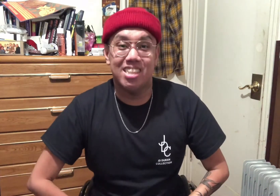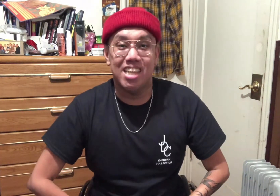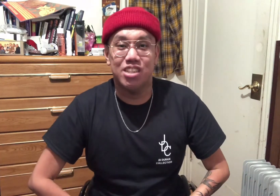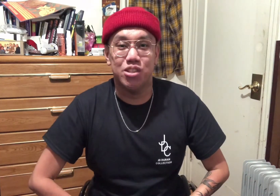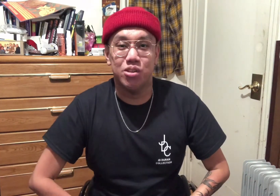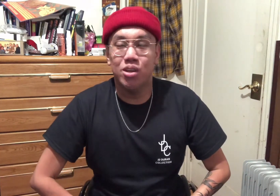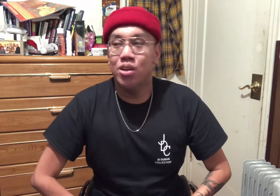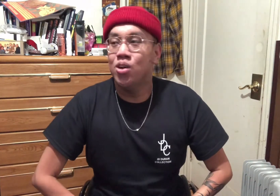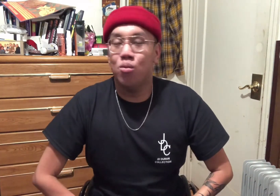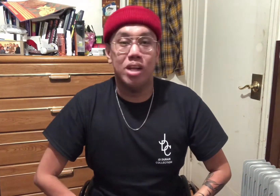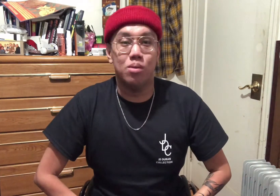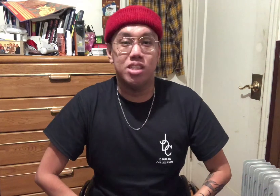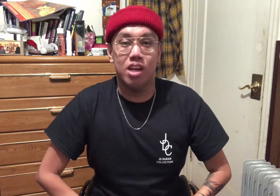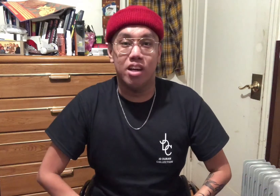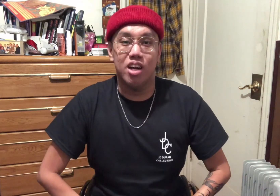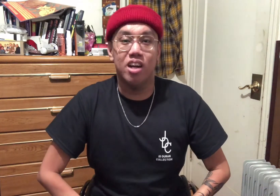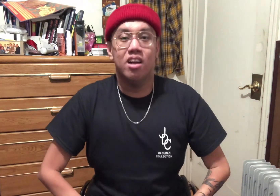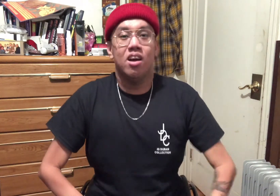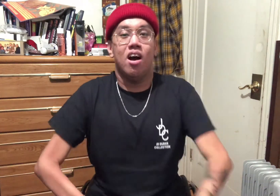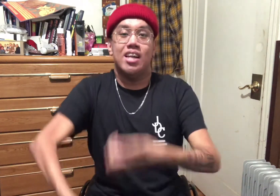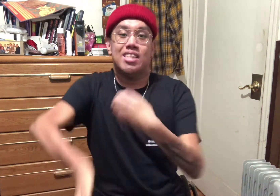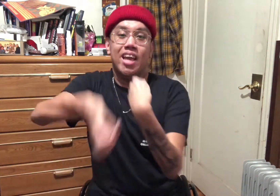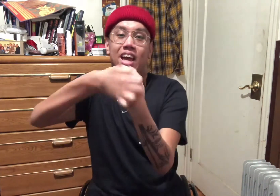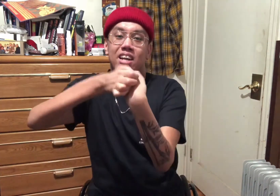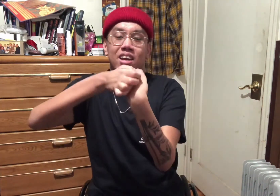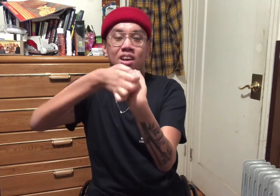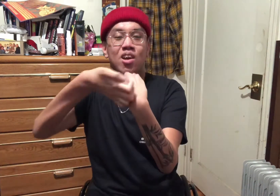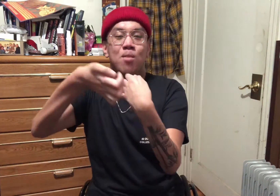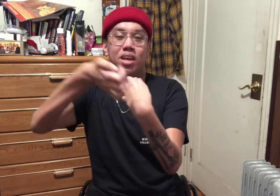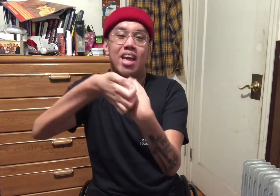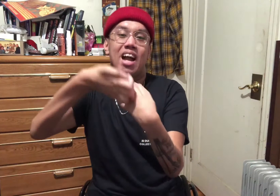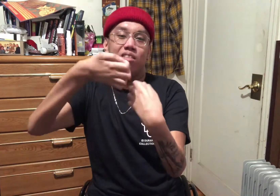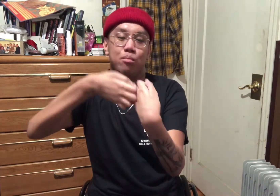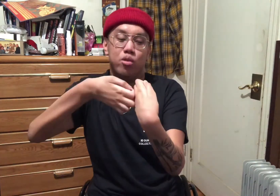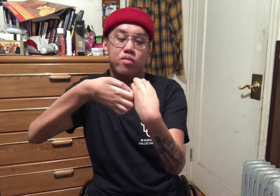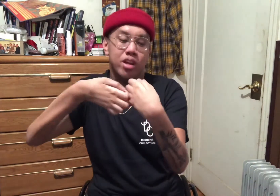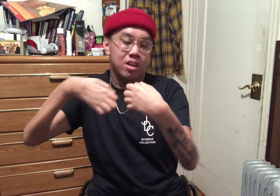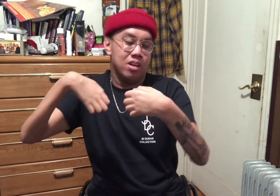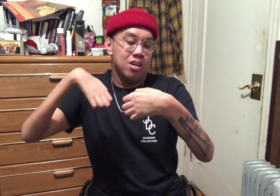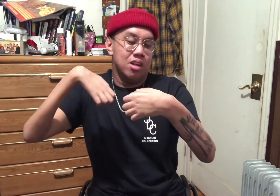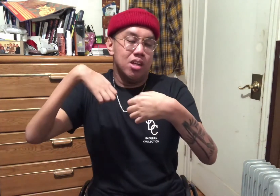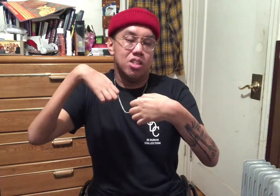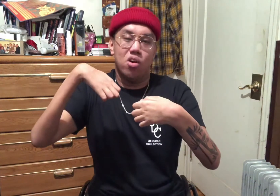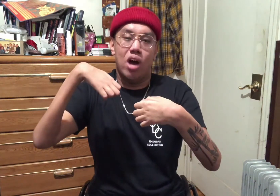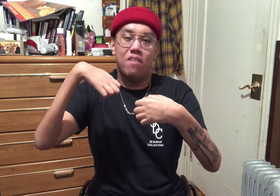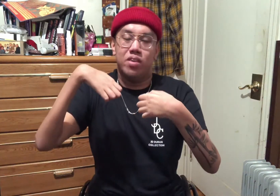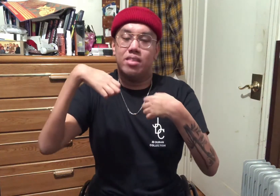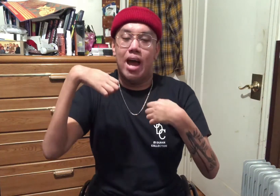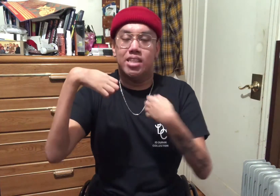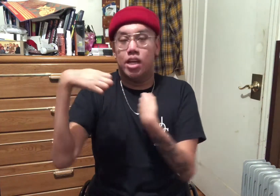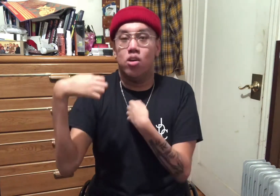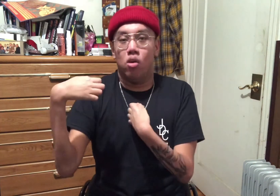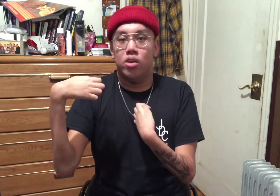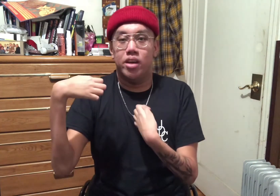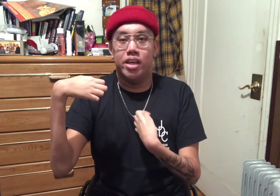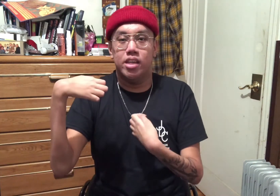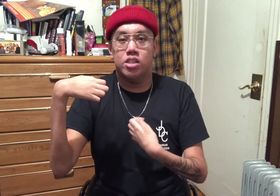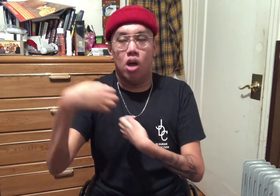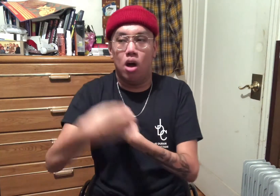tattoo when he was younger on his hand, but he had it removed. So I feel that as I grew older, he saw,